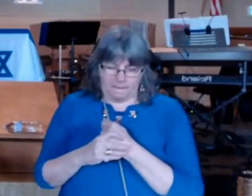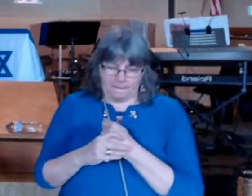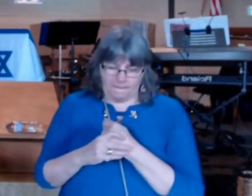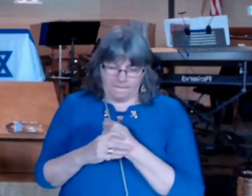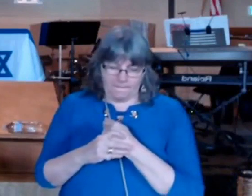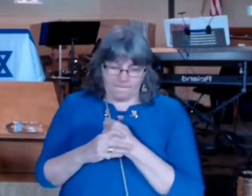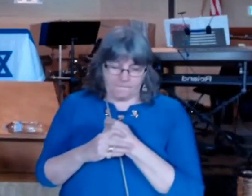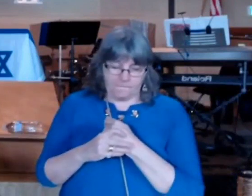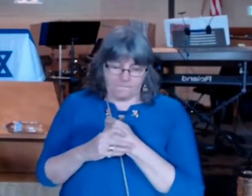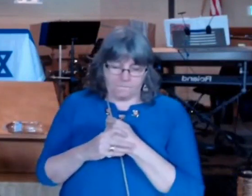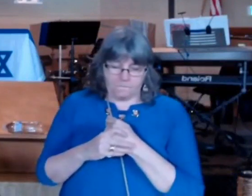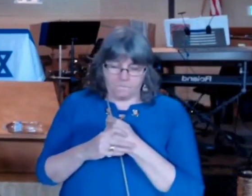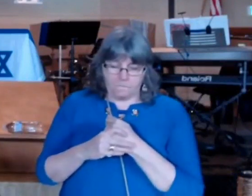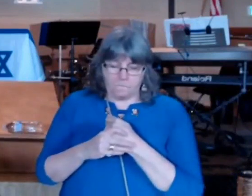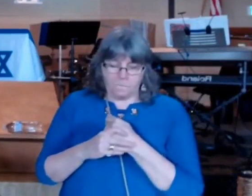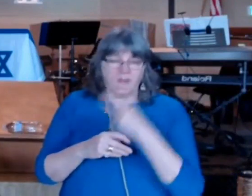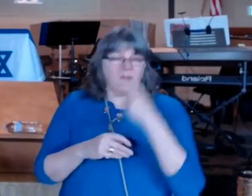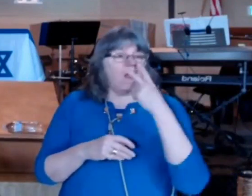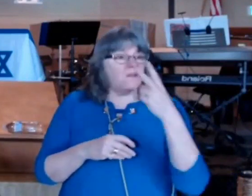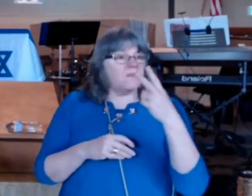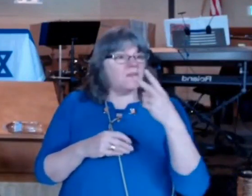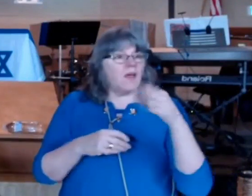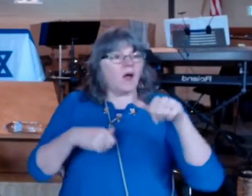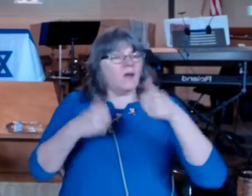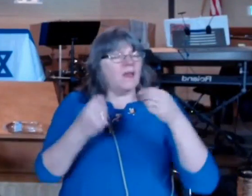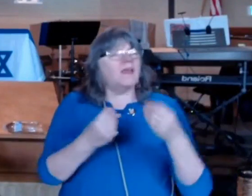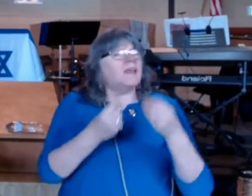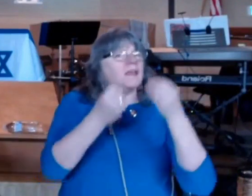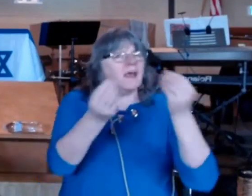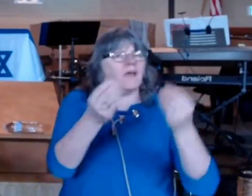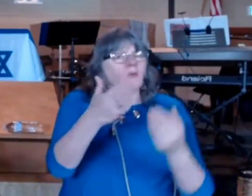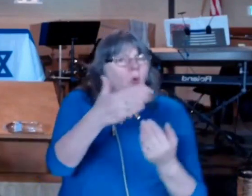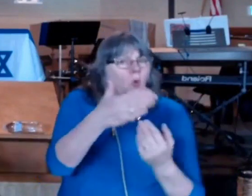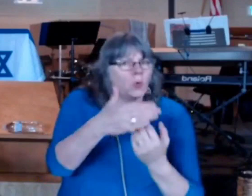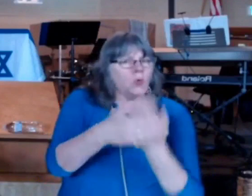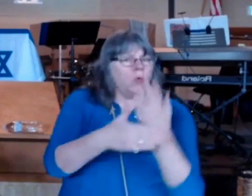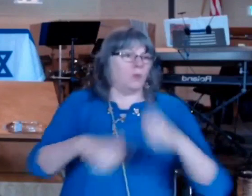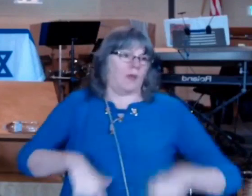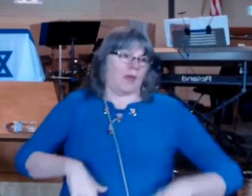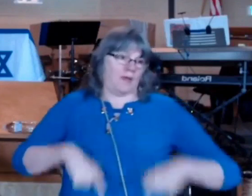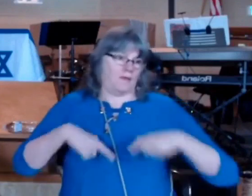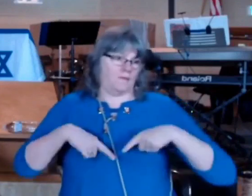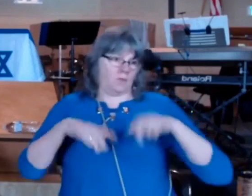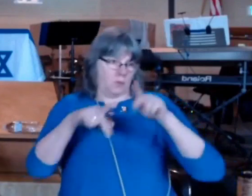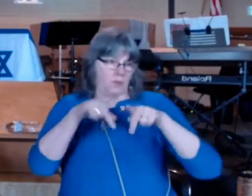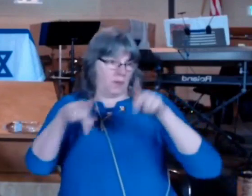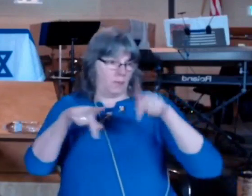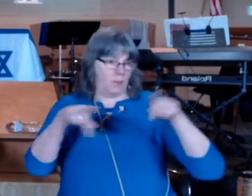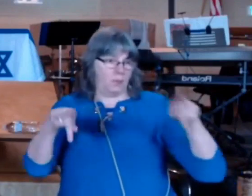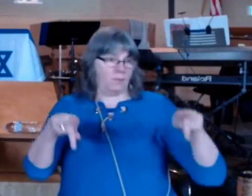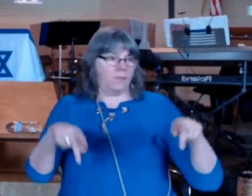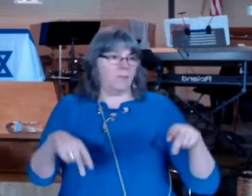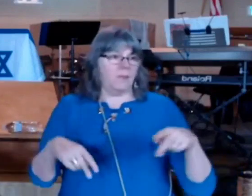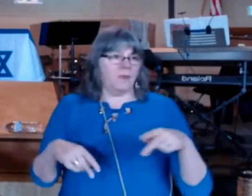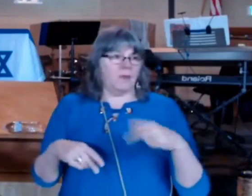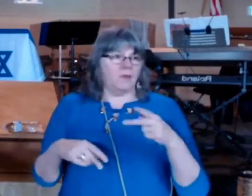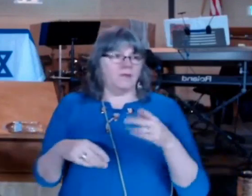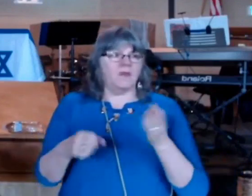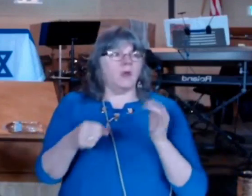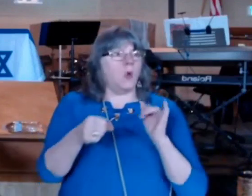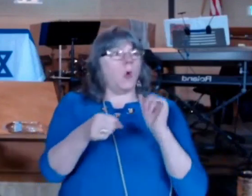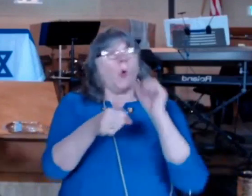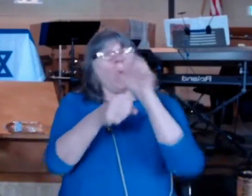and a new start in Yeshua Messiah we see an overcoming